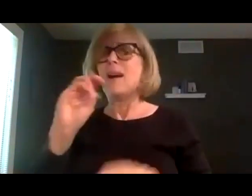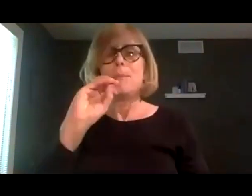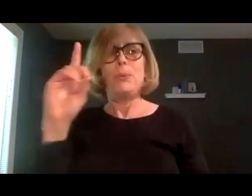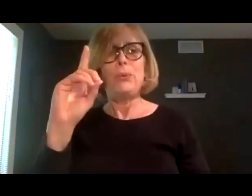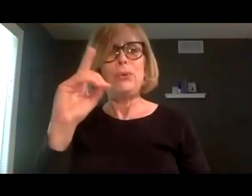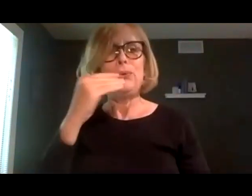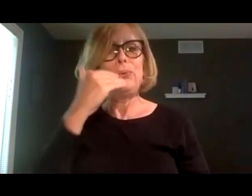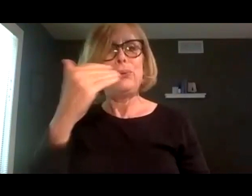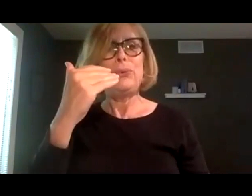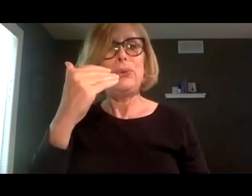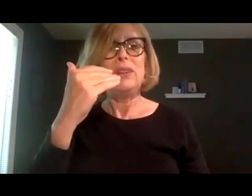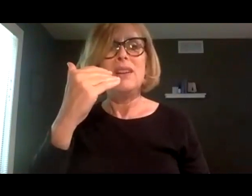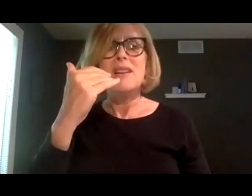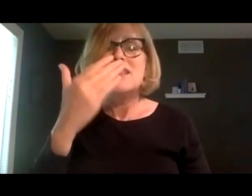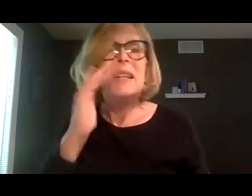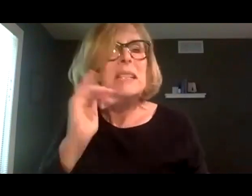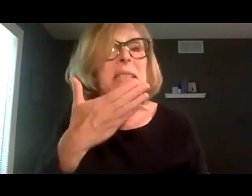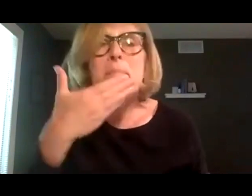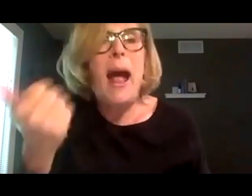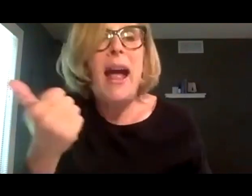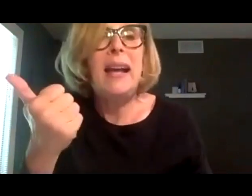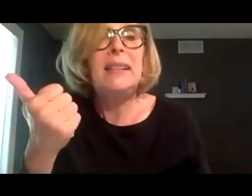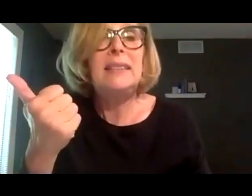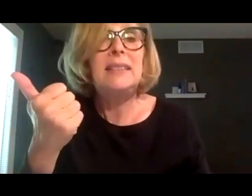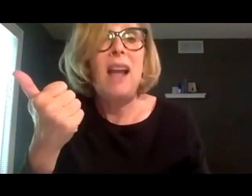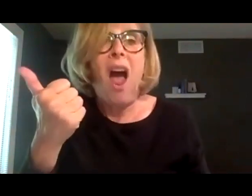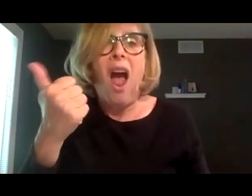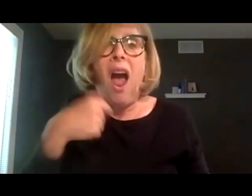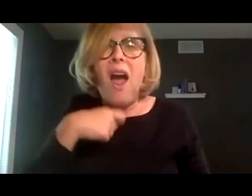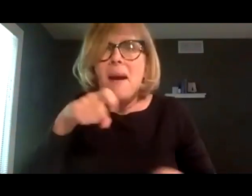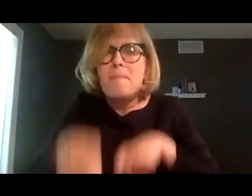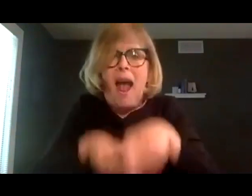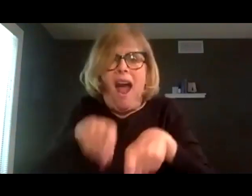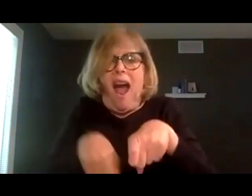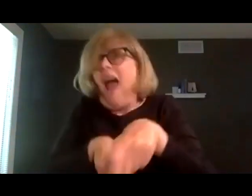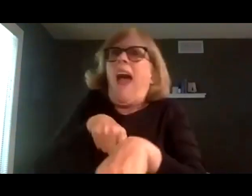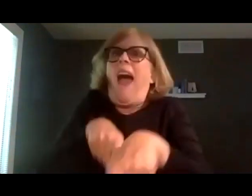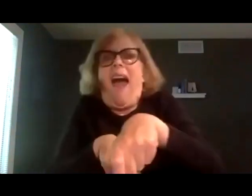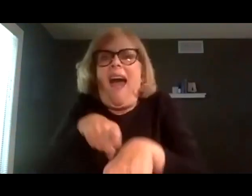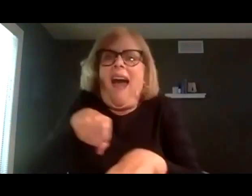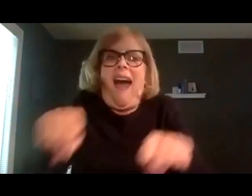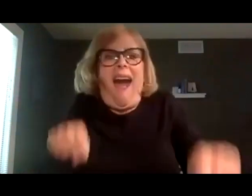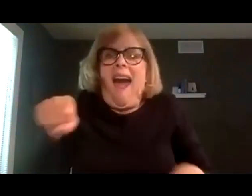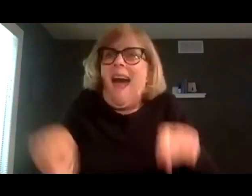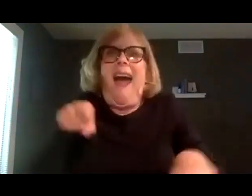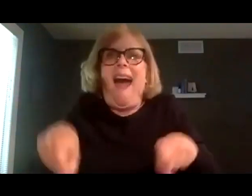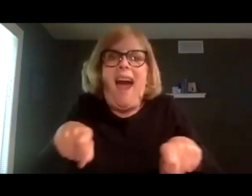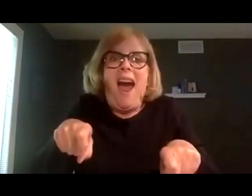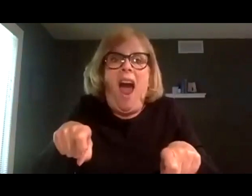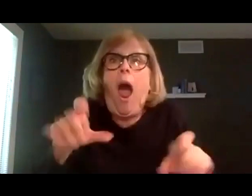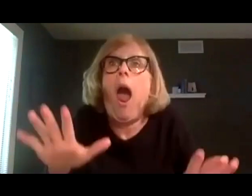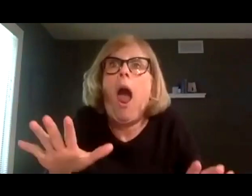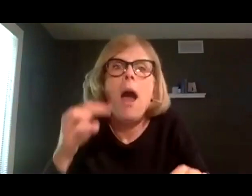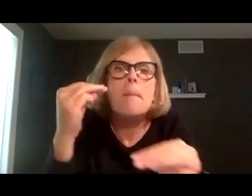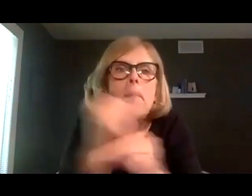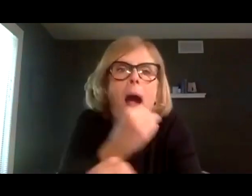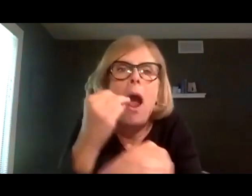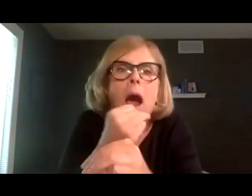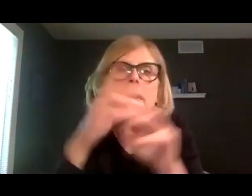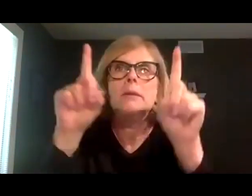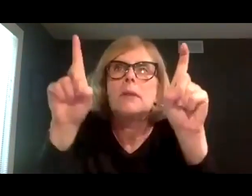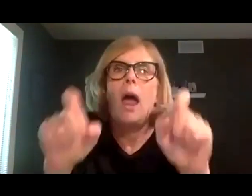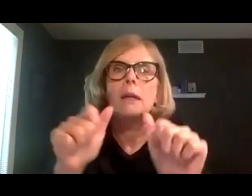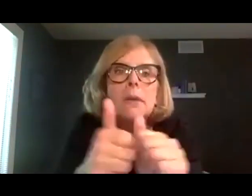today my mood's great it's the absolute best I rode a two-wheeler and passed